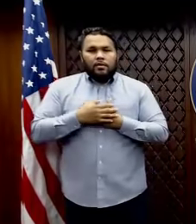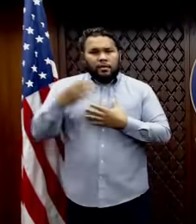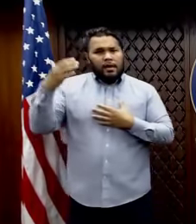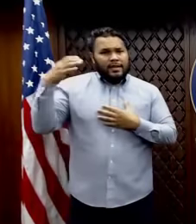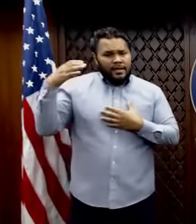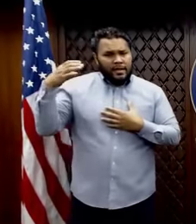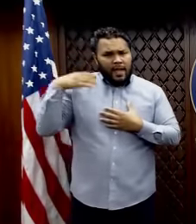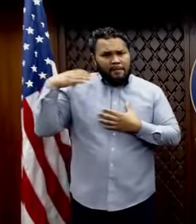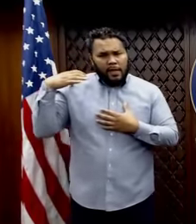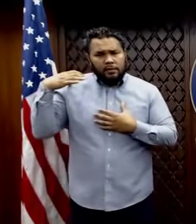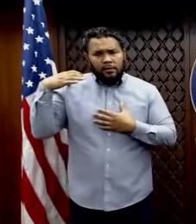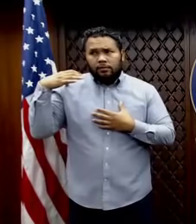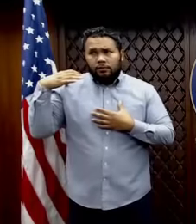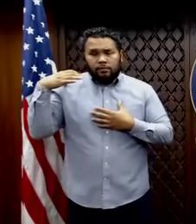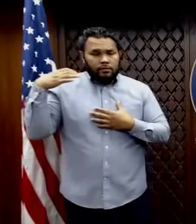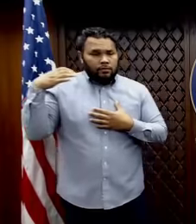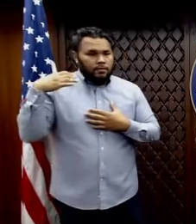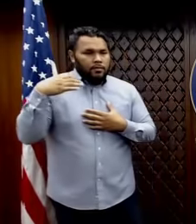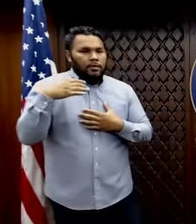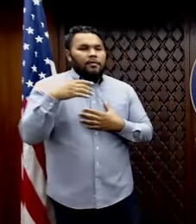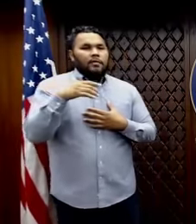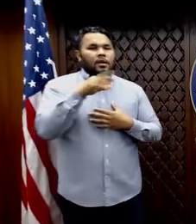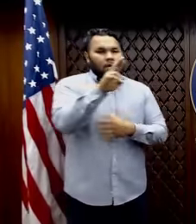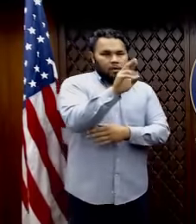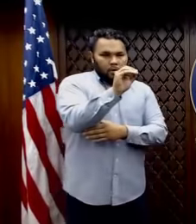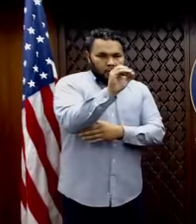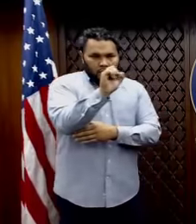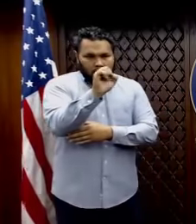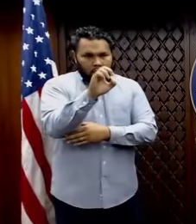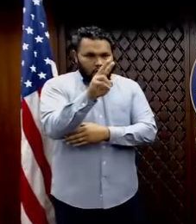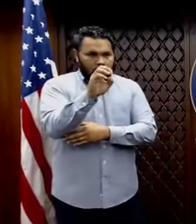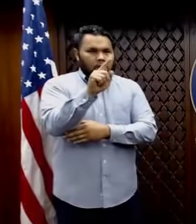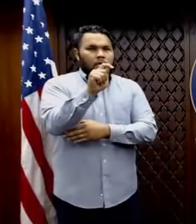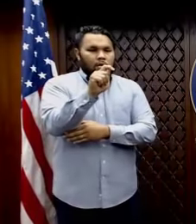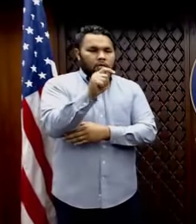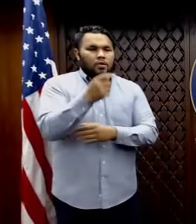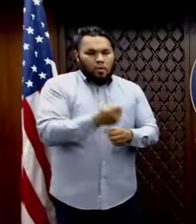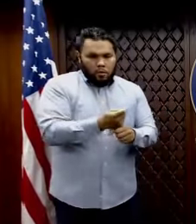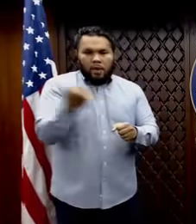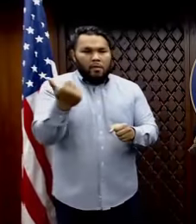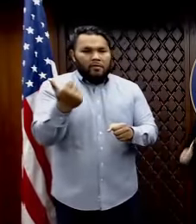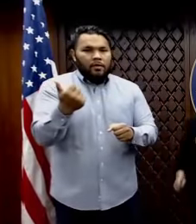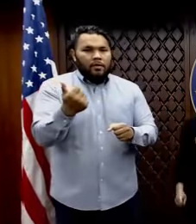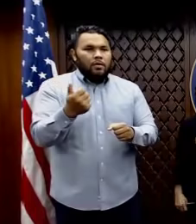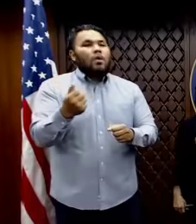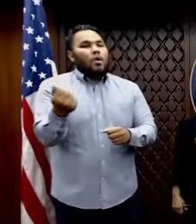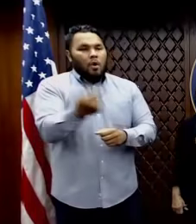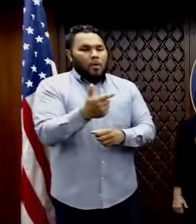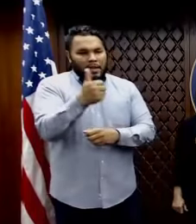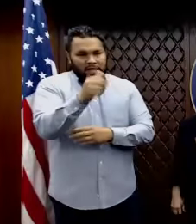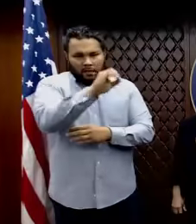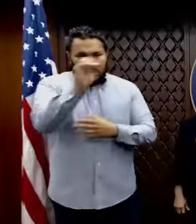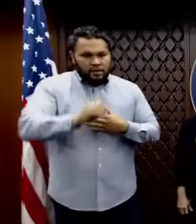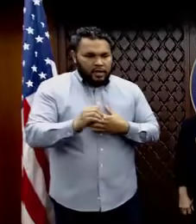Teddy Roosevelt had recommended removal of all but 10% of the crew.